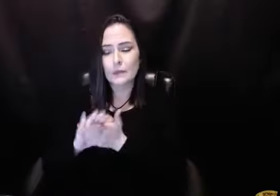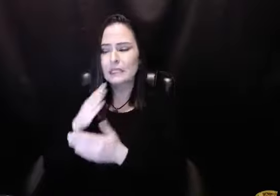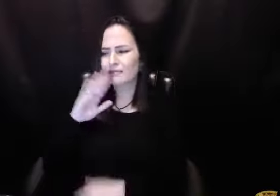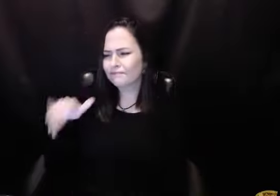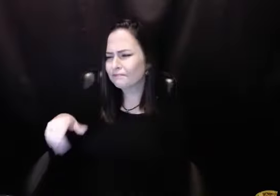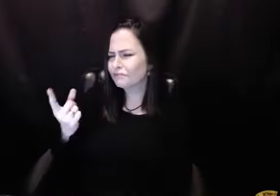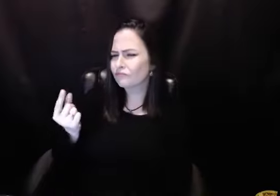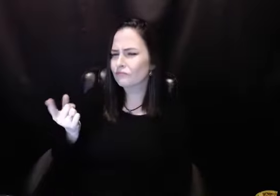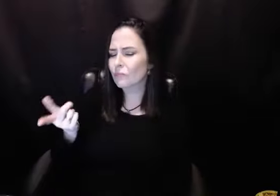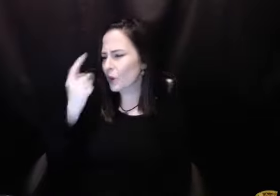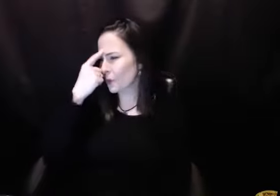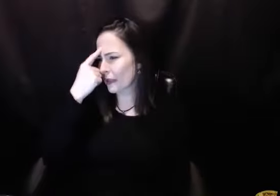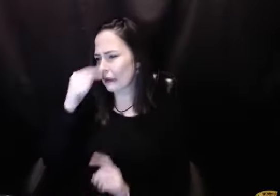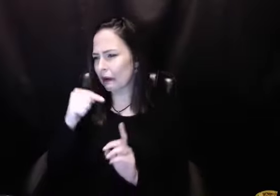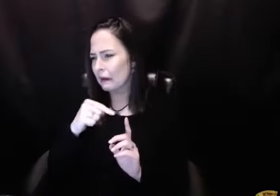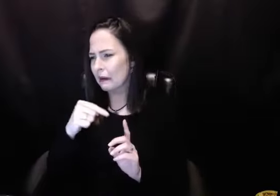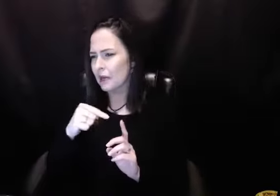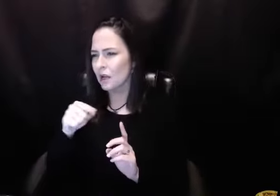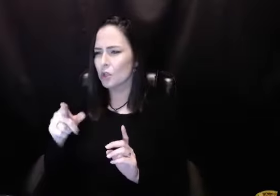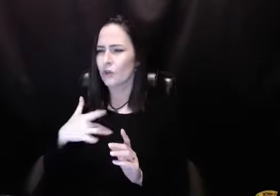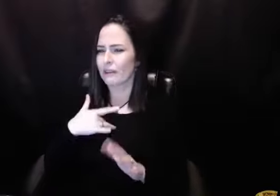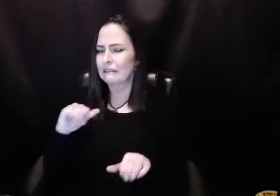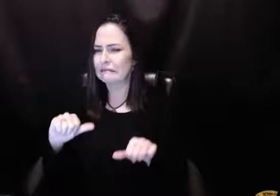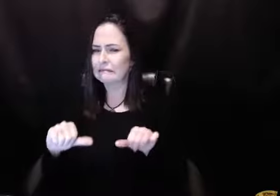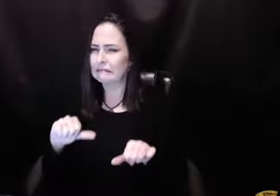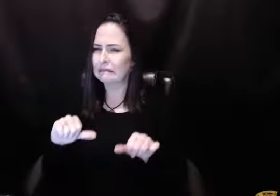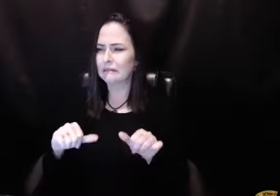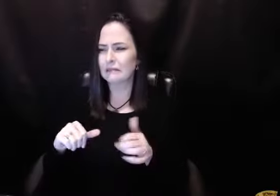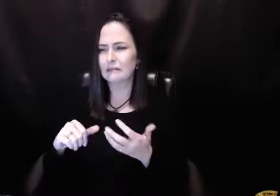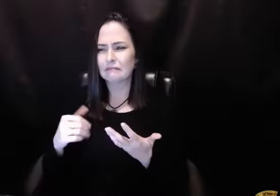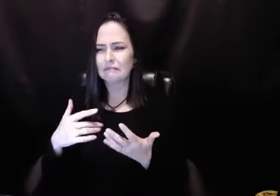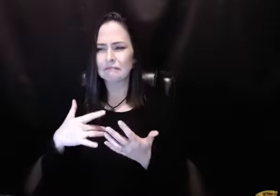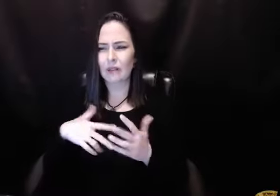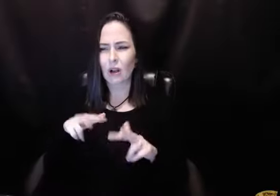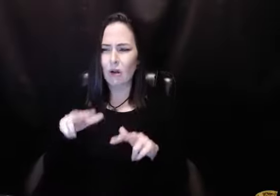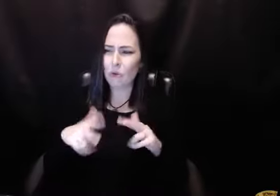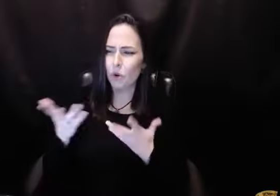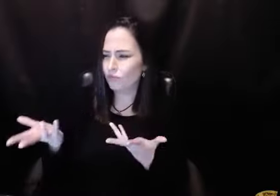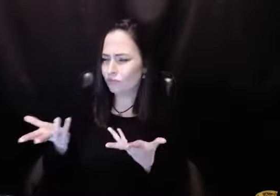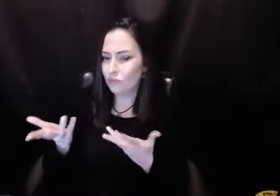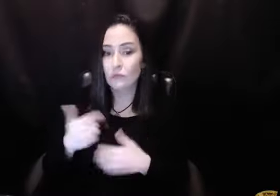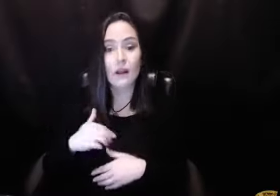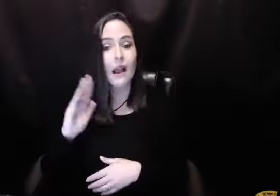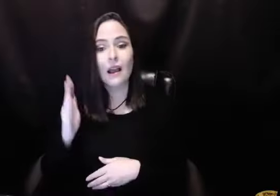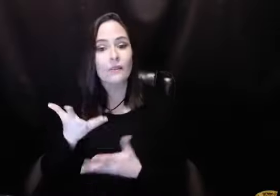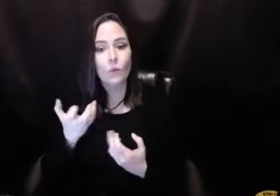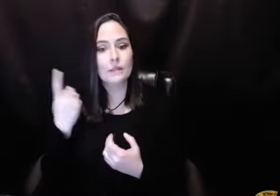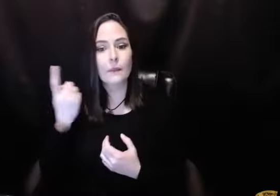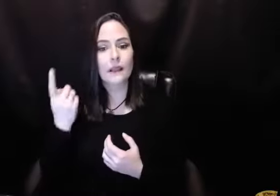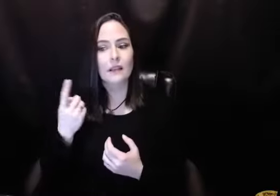I got his request for sponsorship, I sat down with J.D. And I said, is there anything about this that you are not comfortable with?